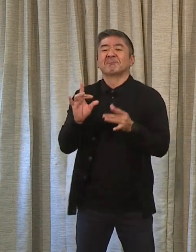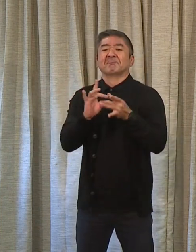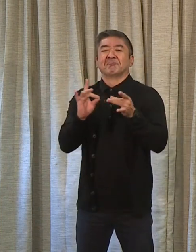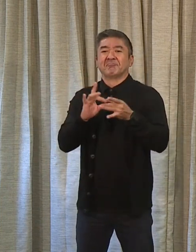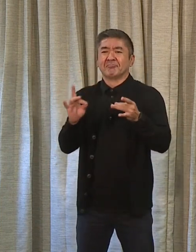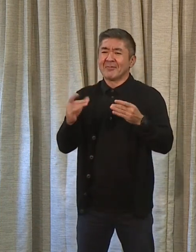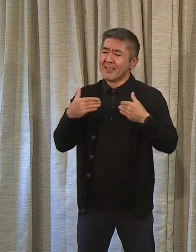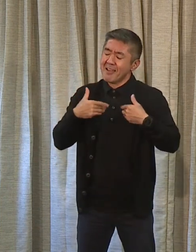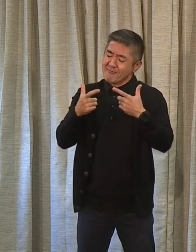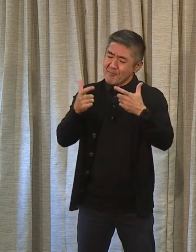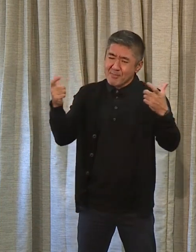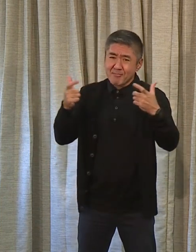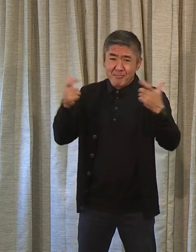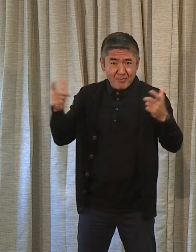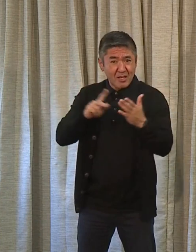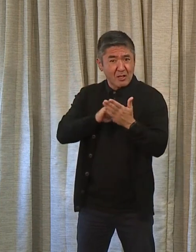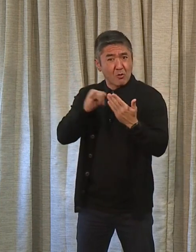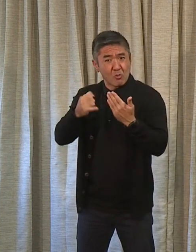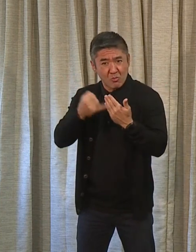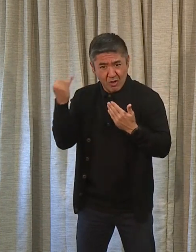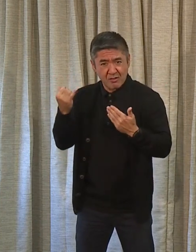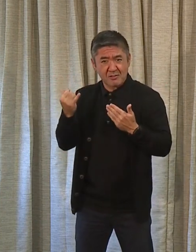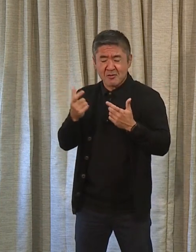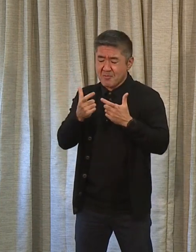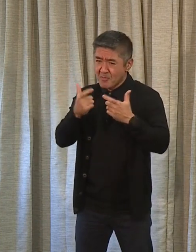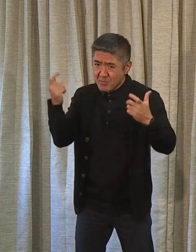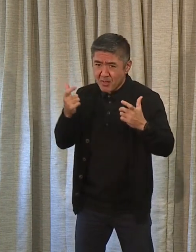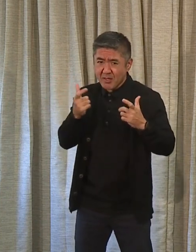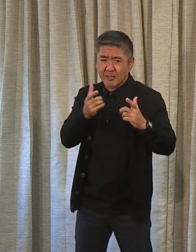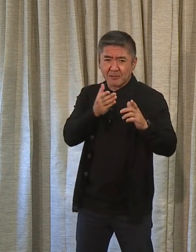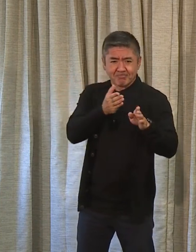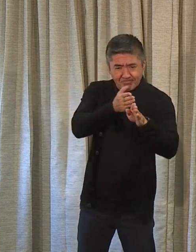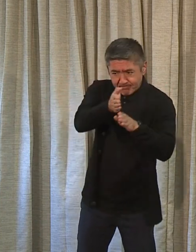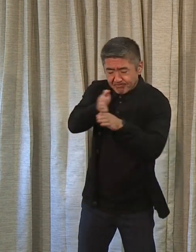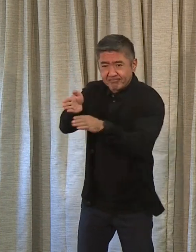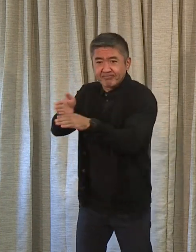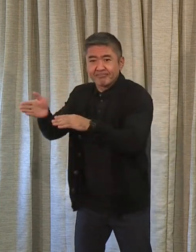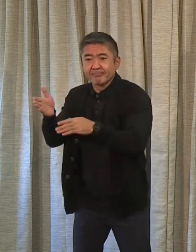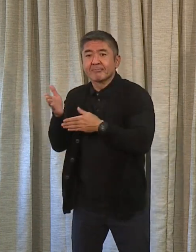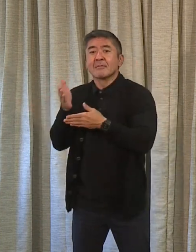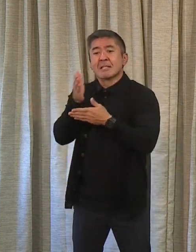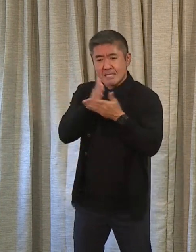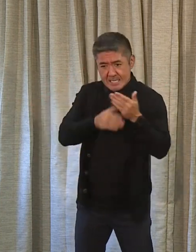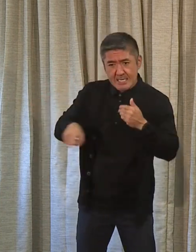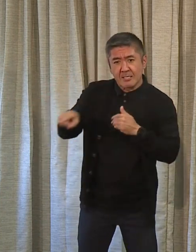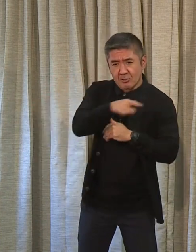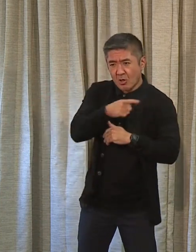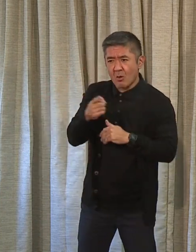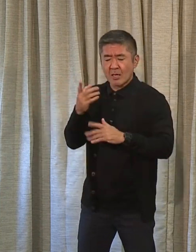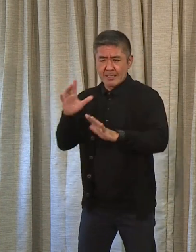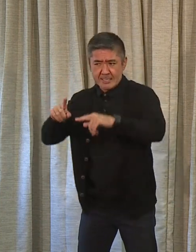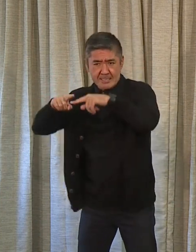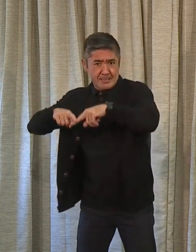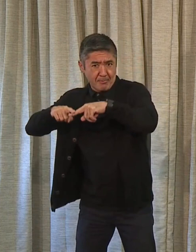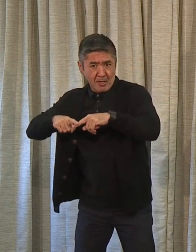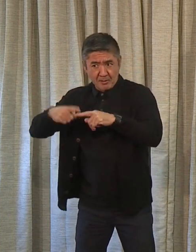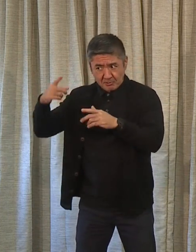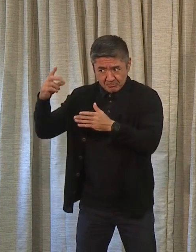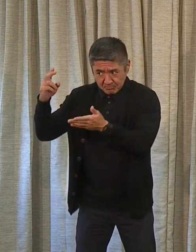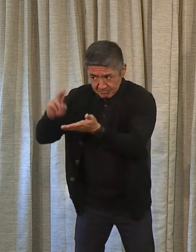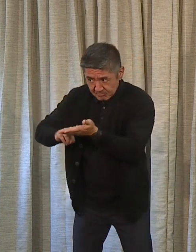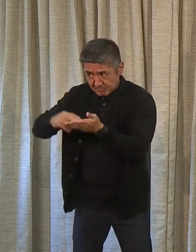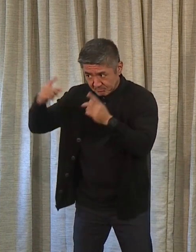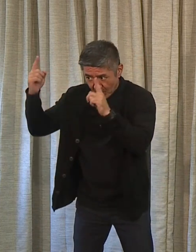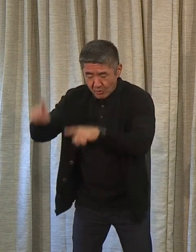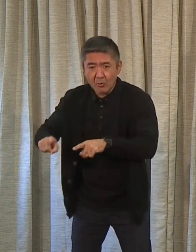We've got major, major projects. It's a major part of what we're going to spend money on. Some of it, admittedly, is federal through consent degrees, but there are other projects that